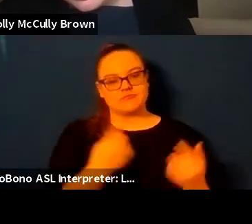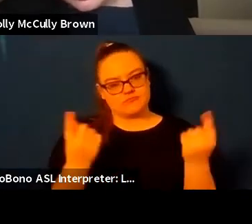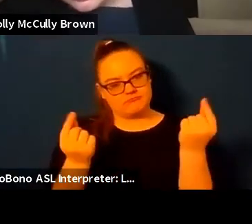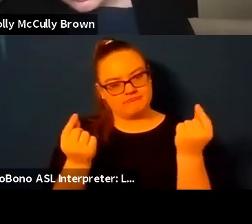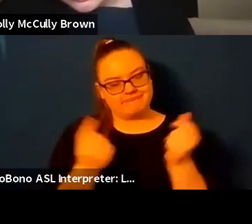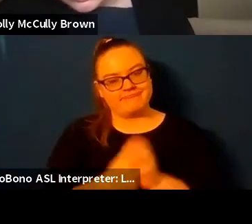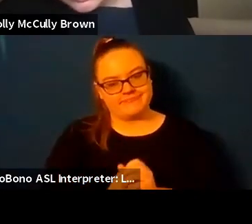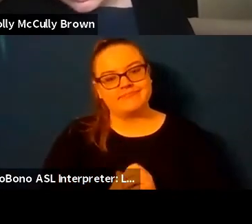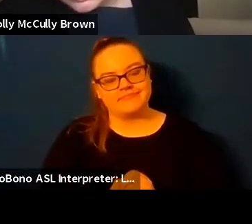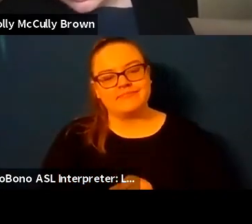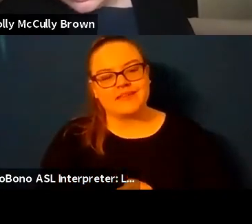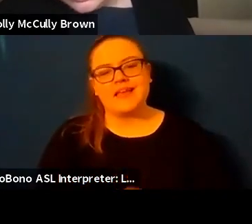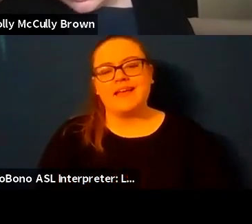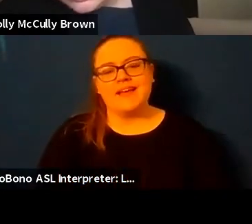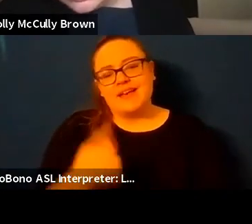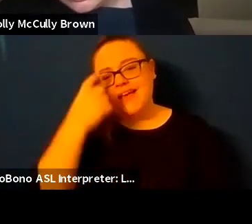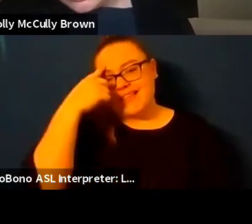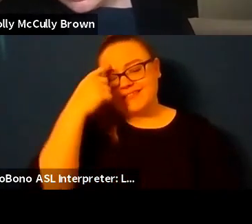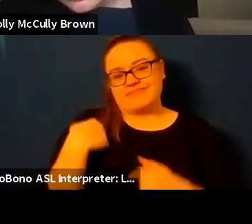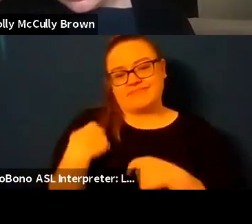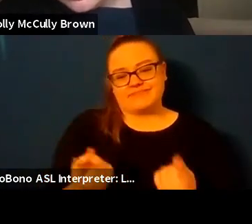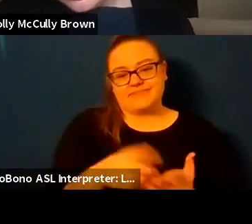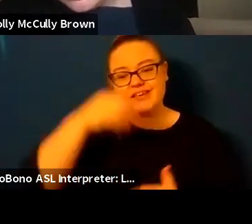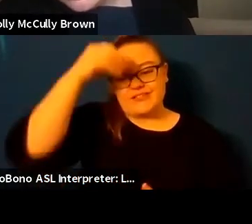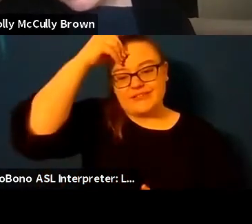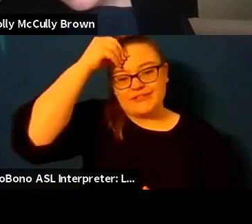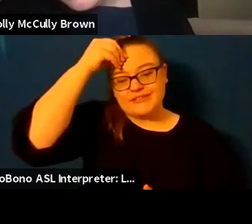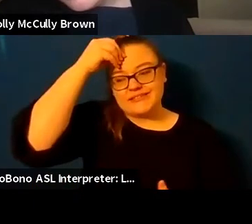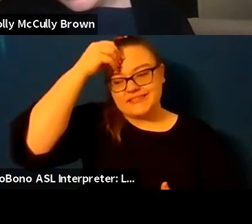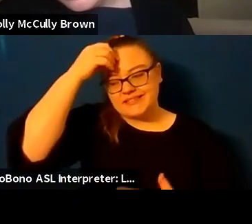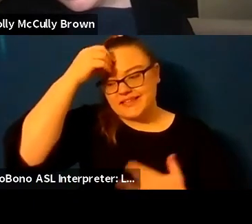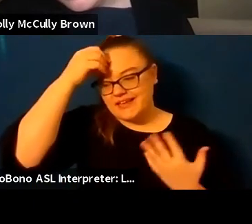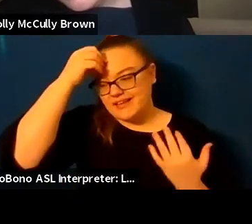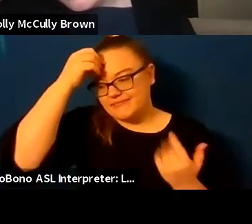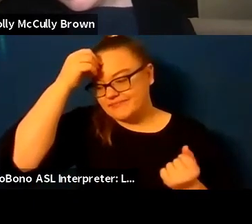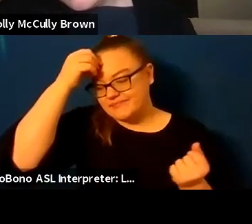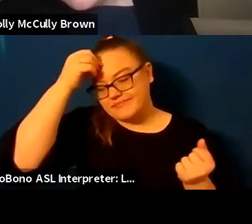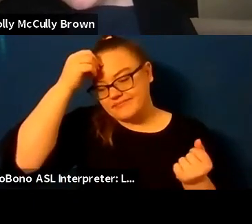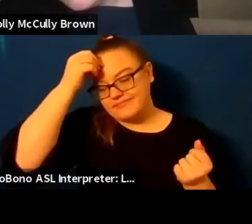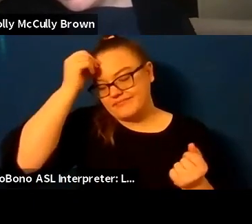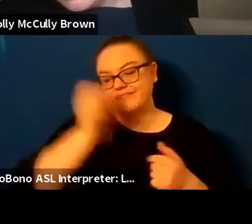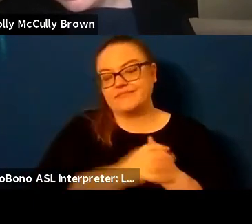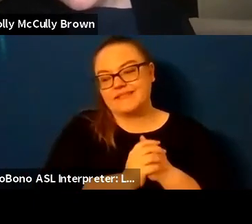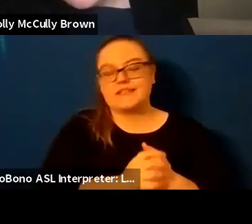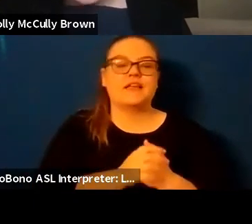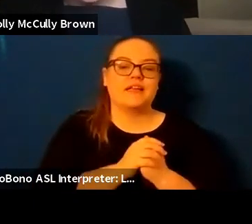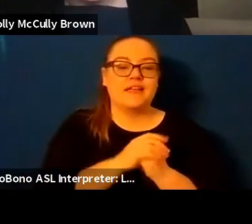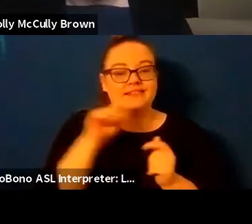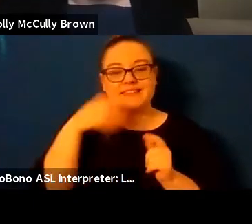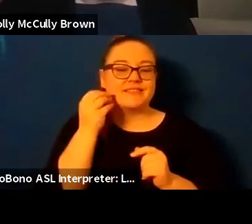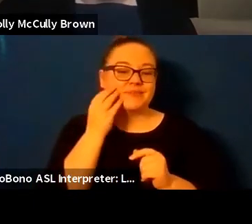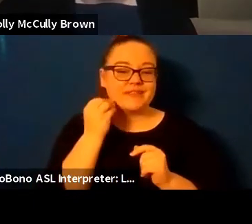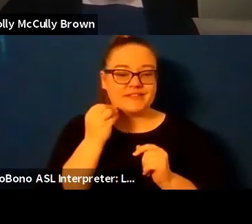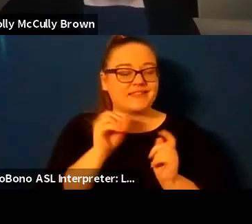i i think what i've learned partly from mainly from this this experience of